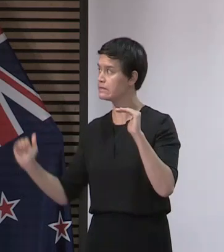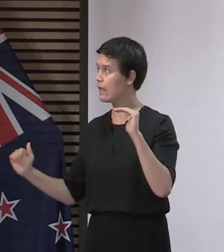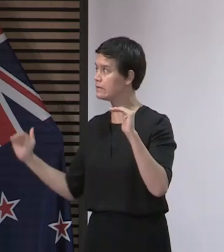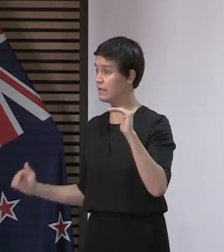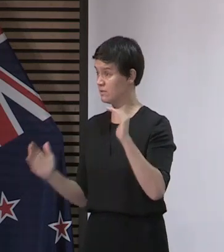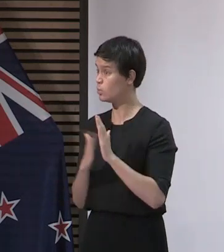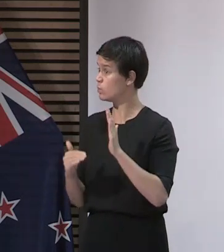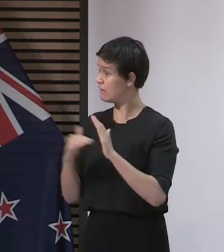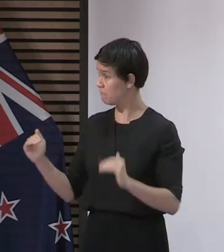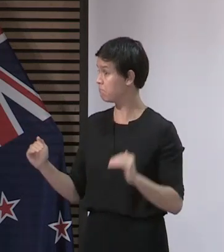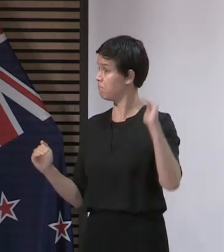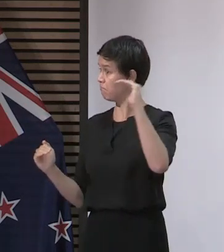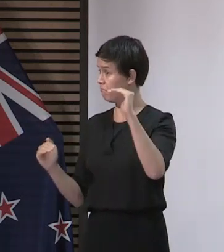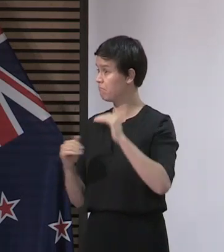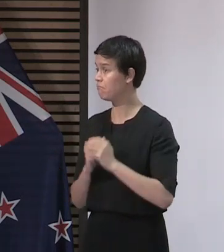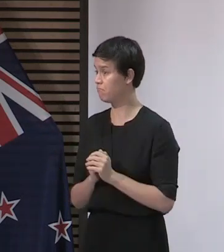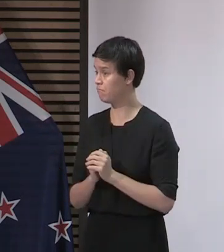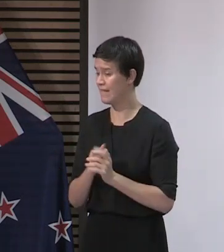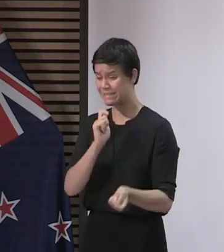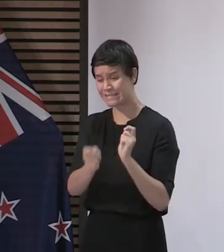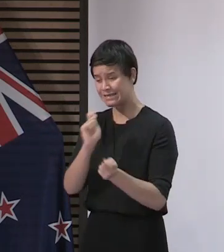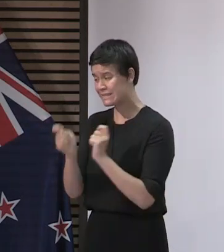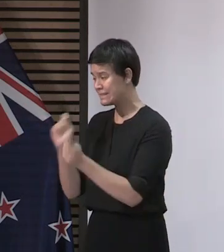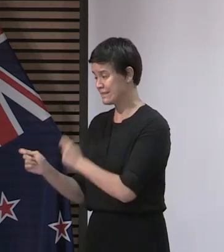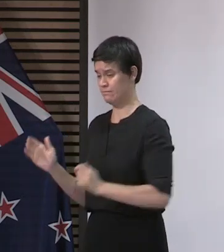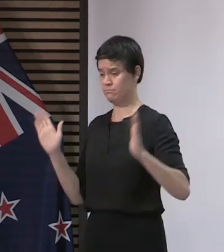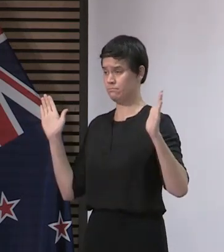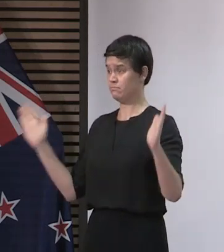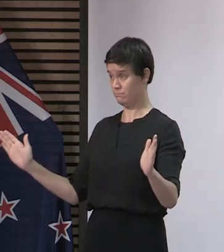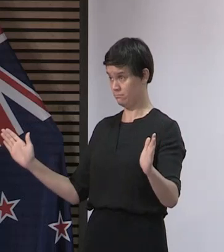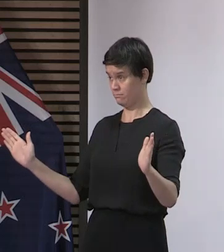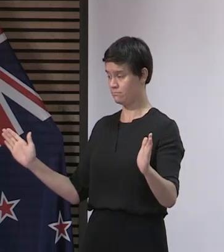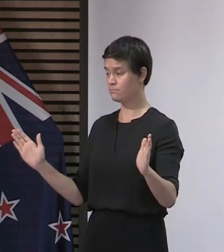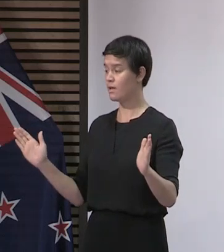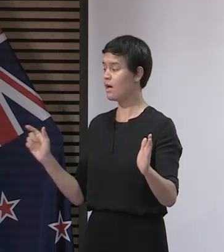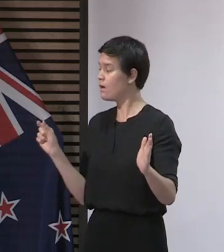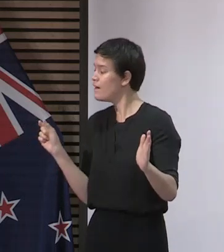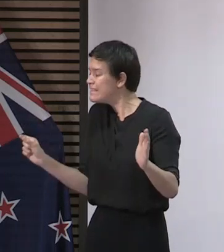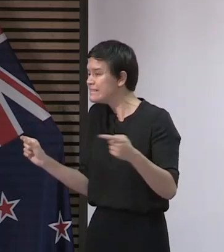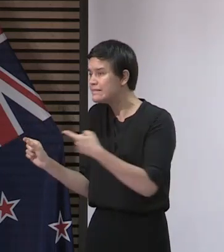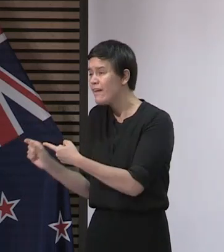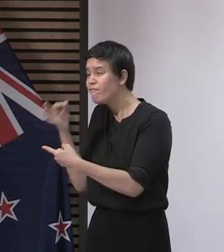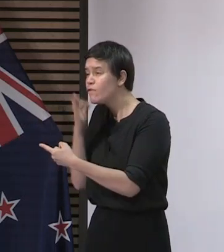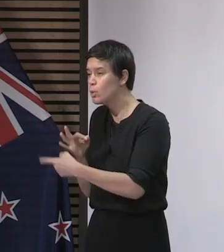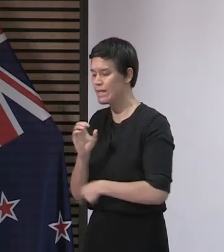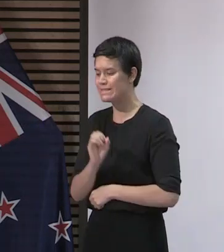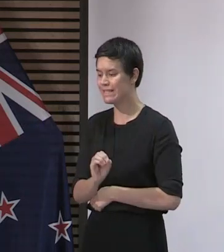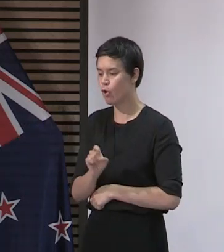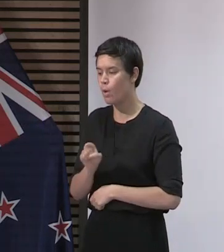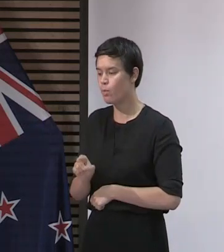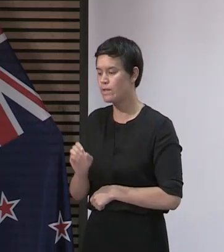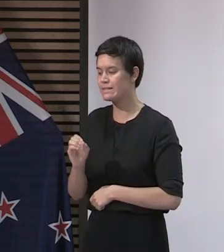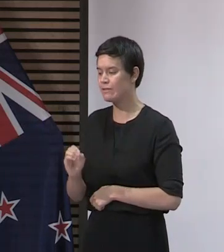a very low percentage coming back positive each day, as low as 0.05% last week and only 0